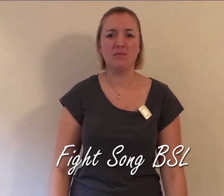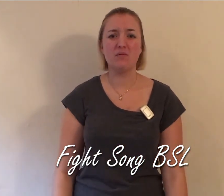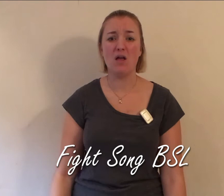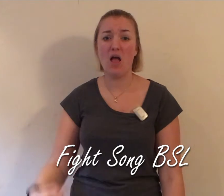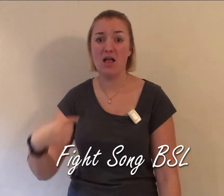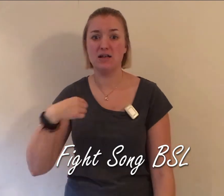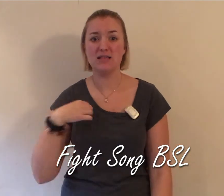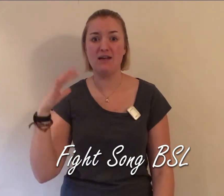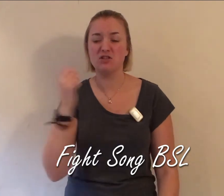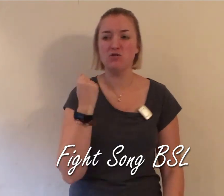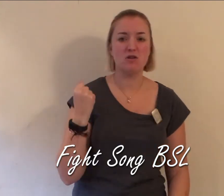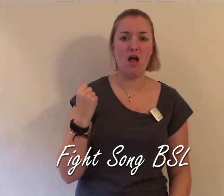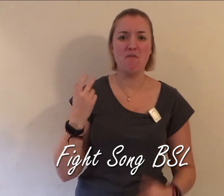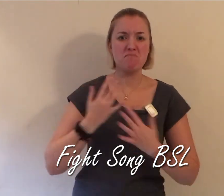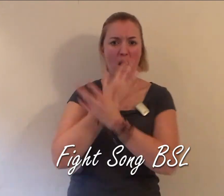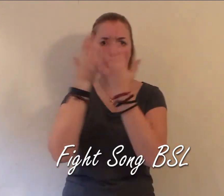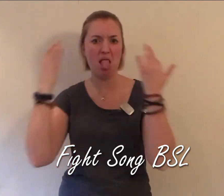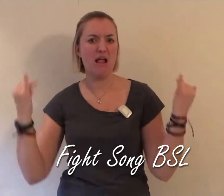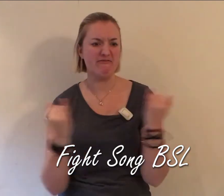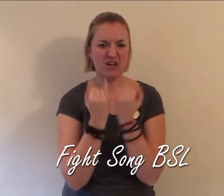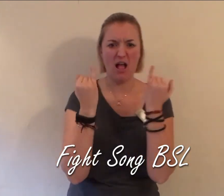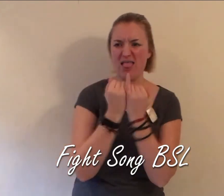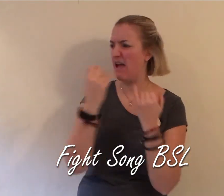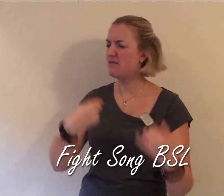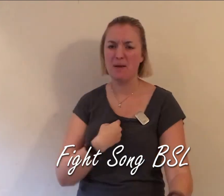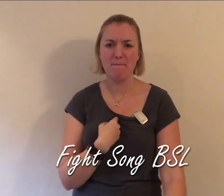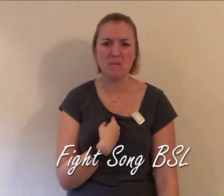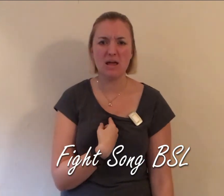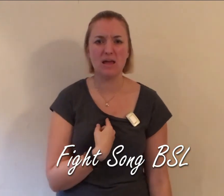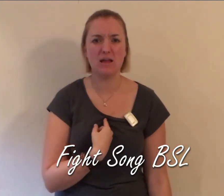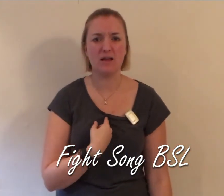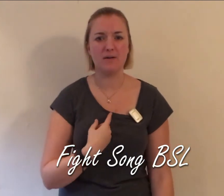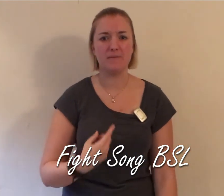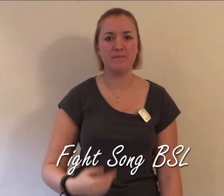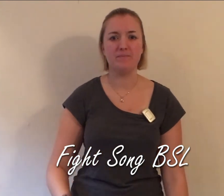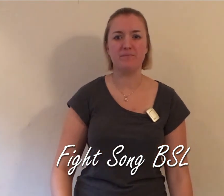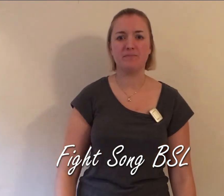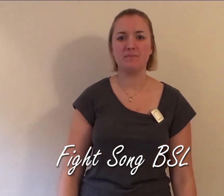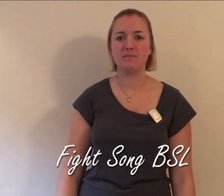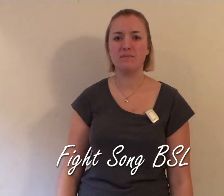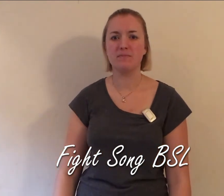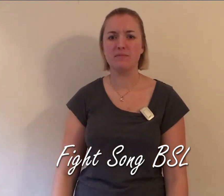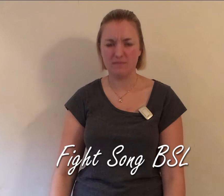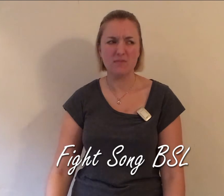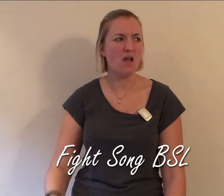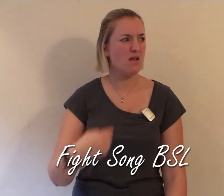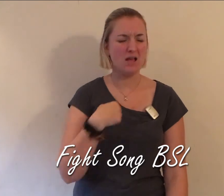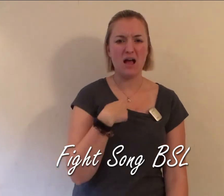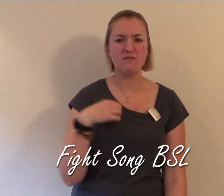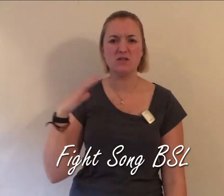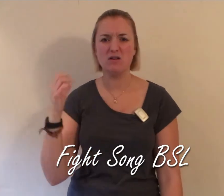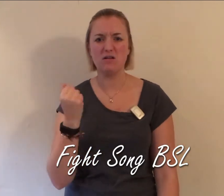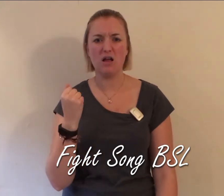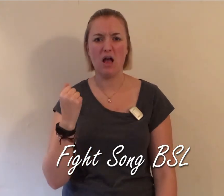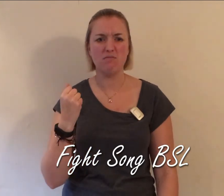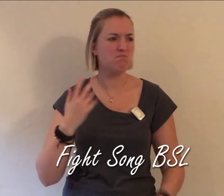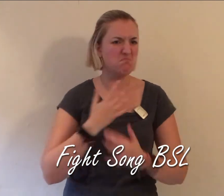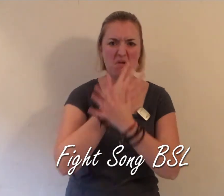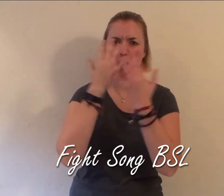Cause I've still got a lot of fight left in me No, I've still got a lot